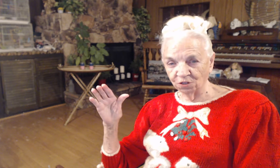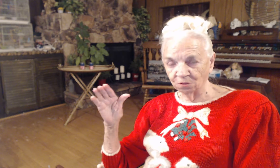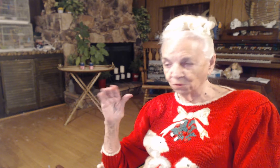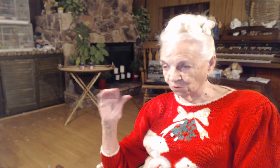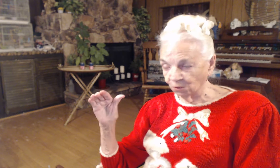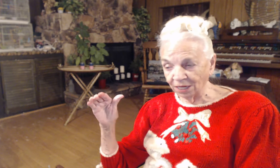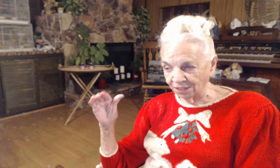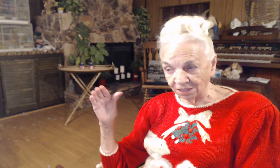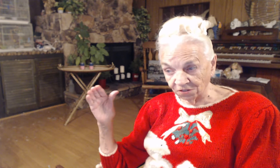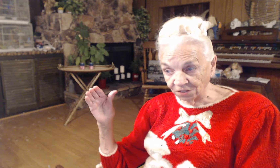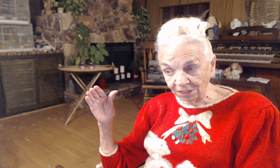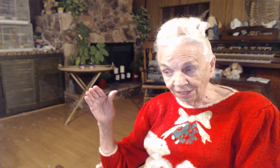was created is still alive.